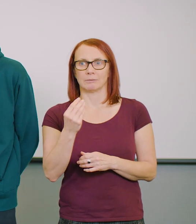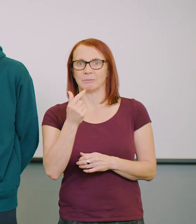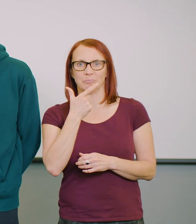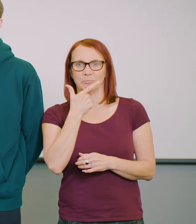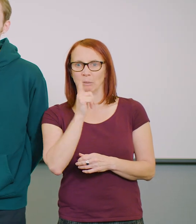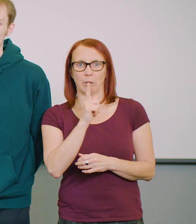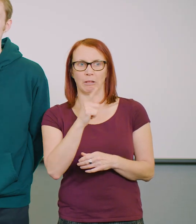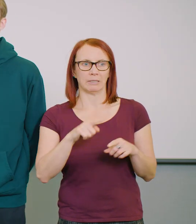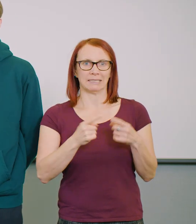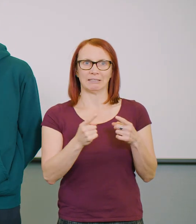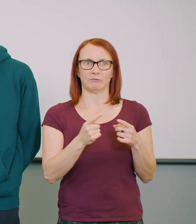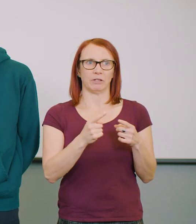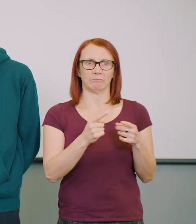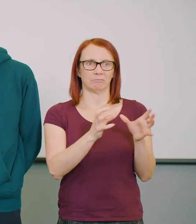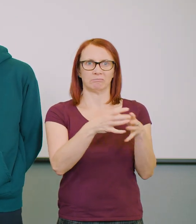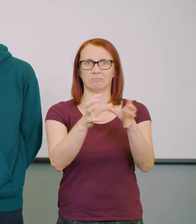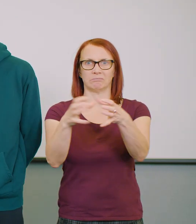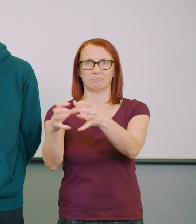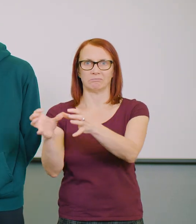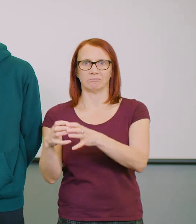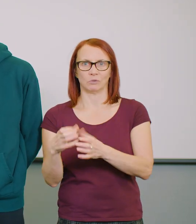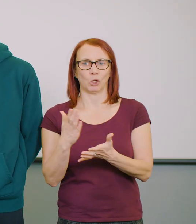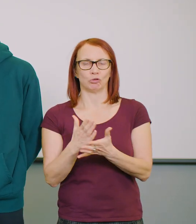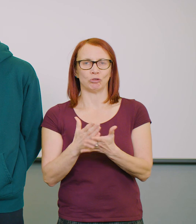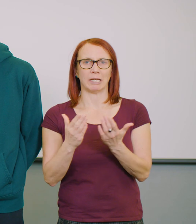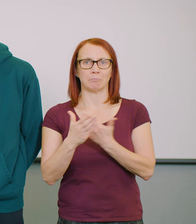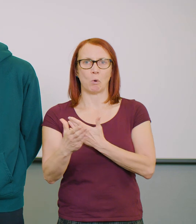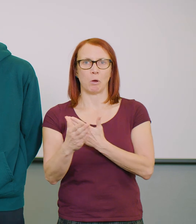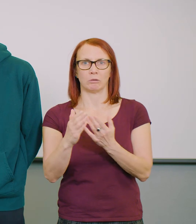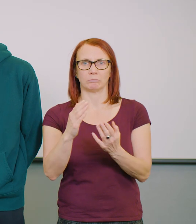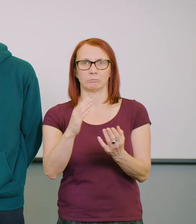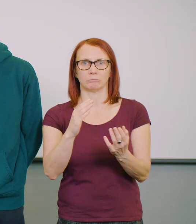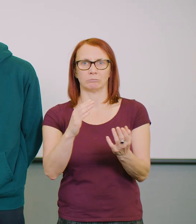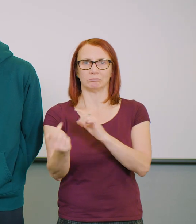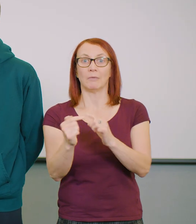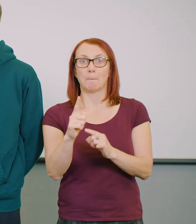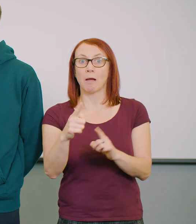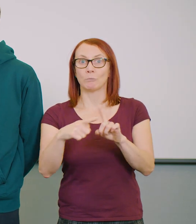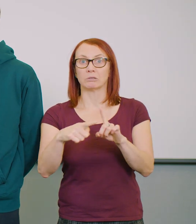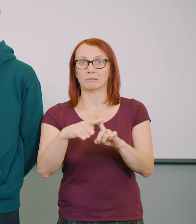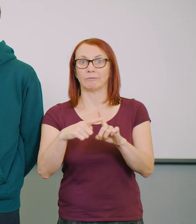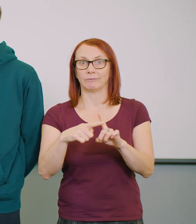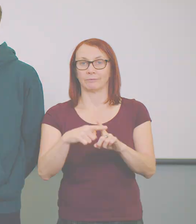here that fit into all the different brackets, so it was definitely more argumentative than previous, positively argumentative.